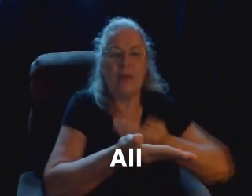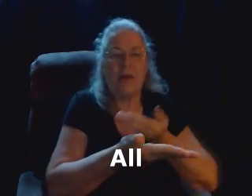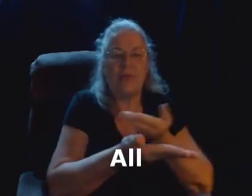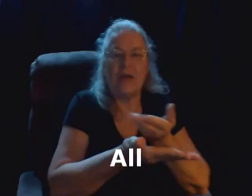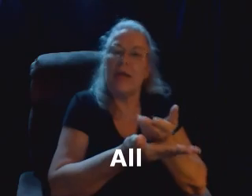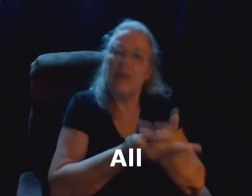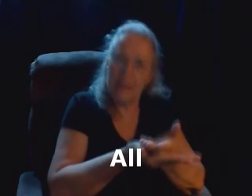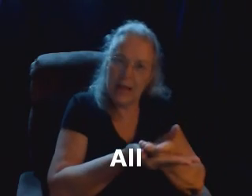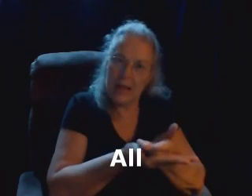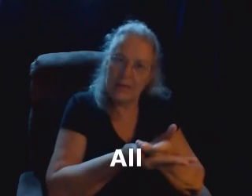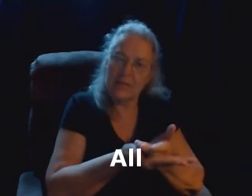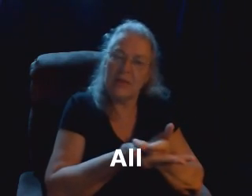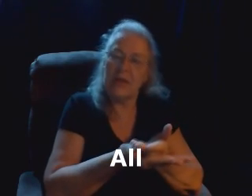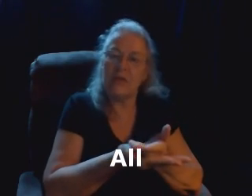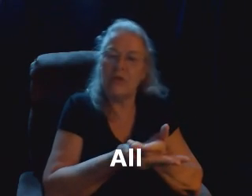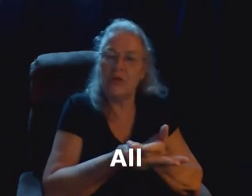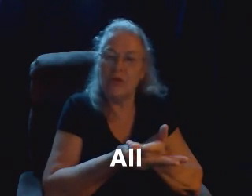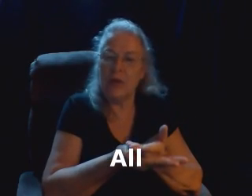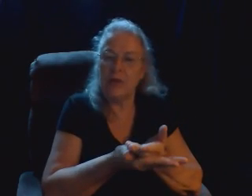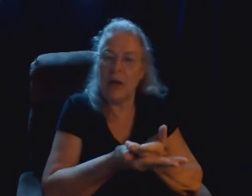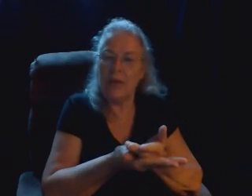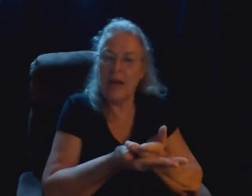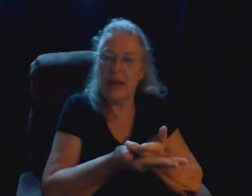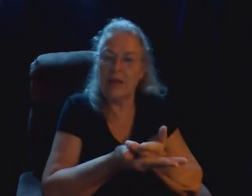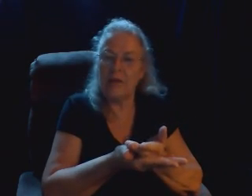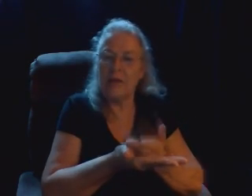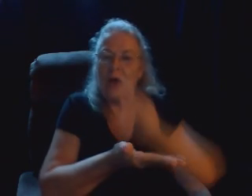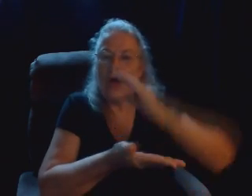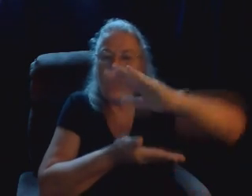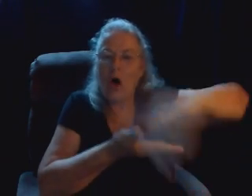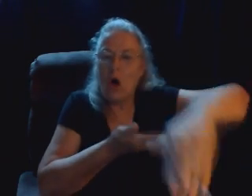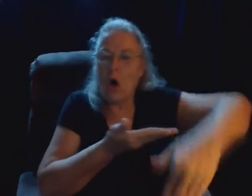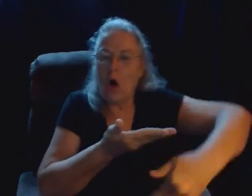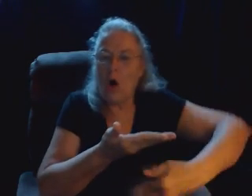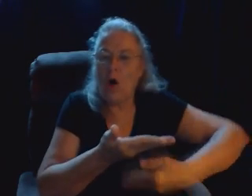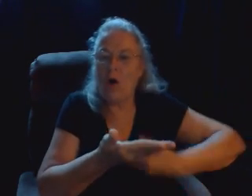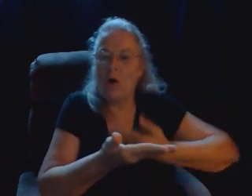and then it lays into your non-dominant hand. All.